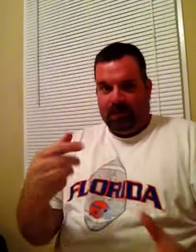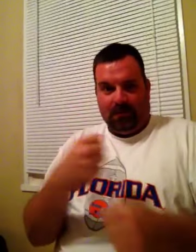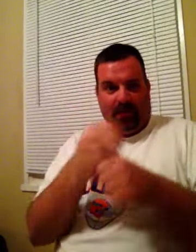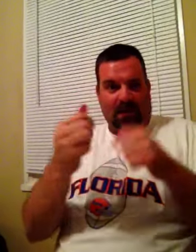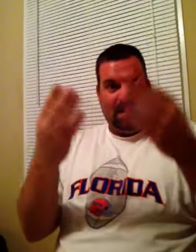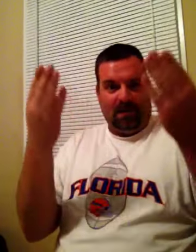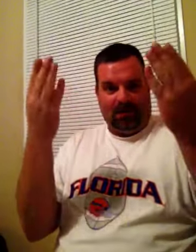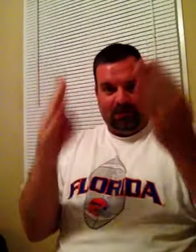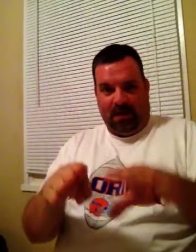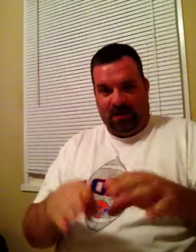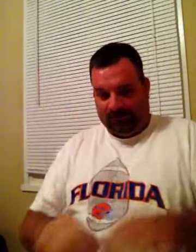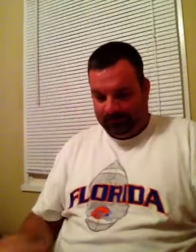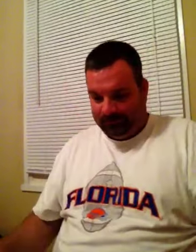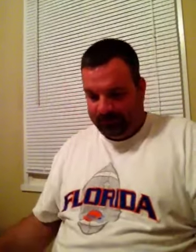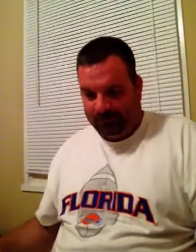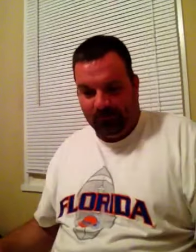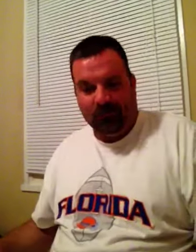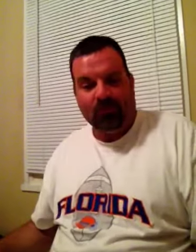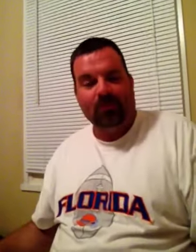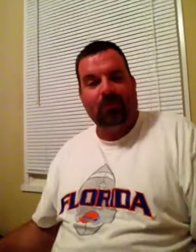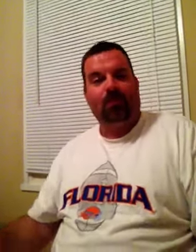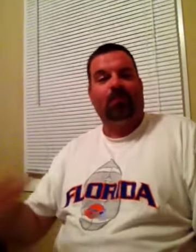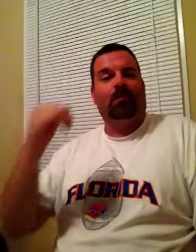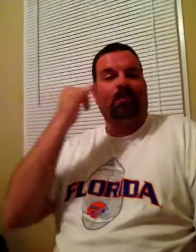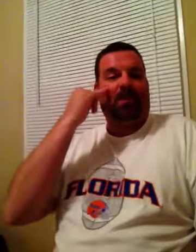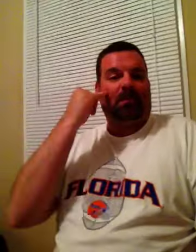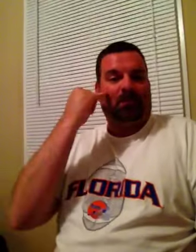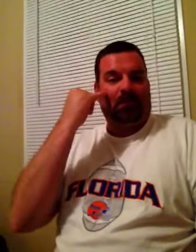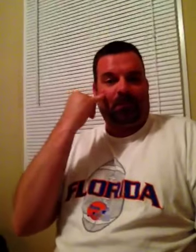Get ready for more than I'll get us a hug. We're not throwing that.